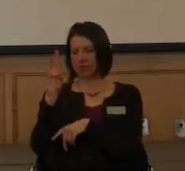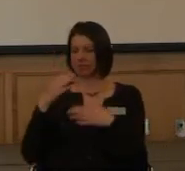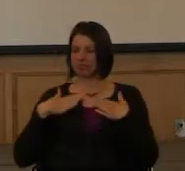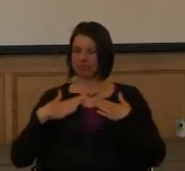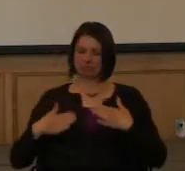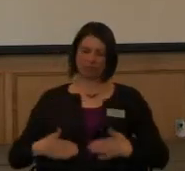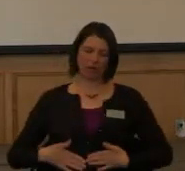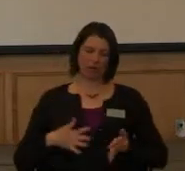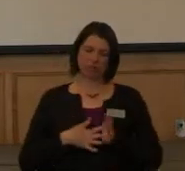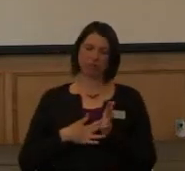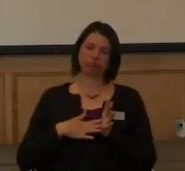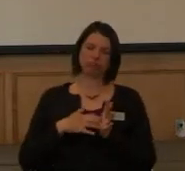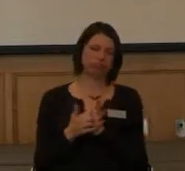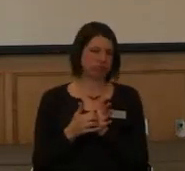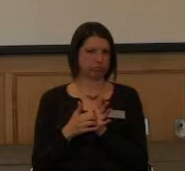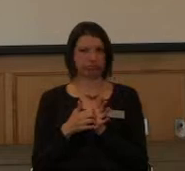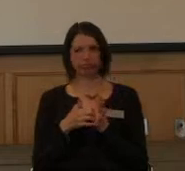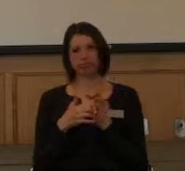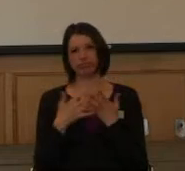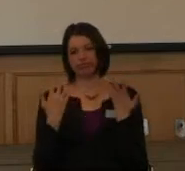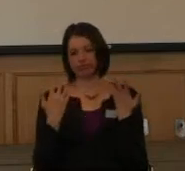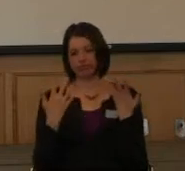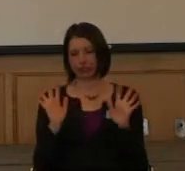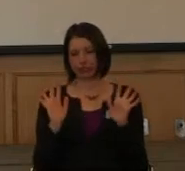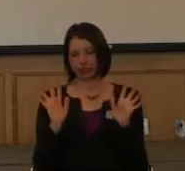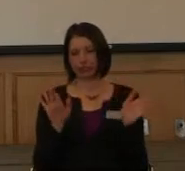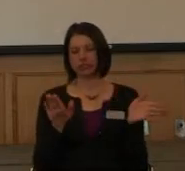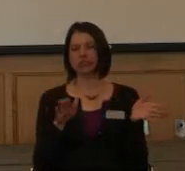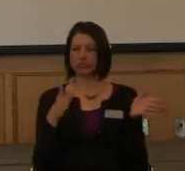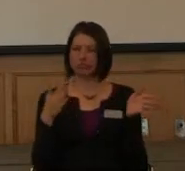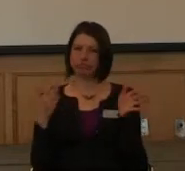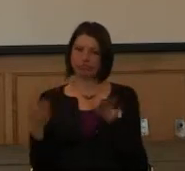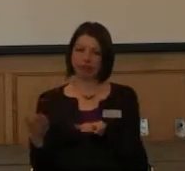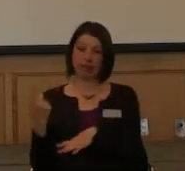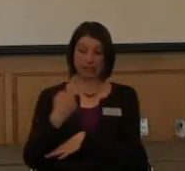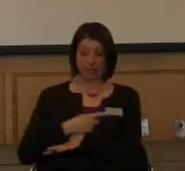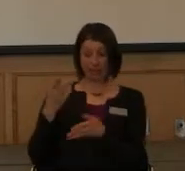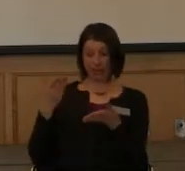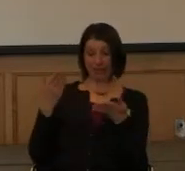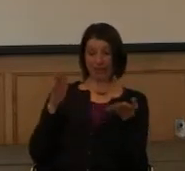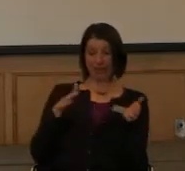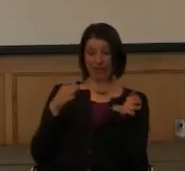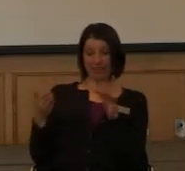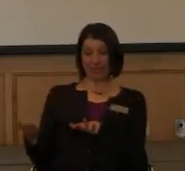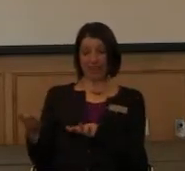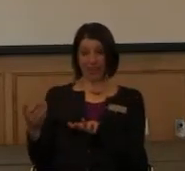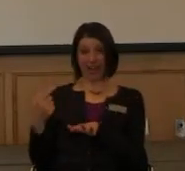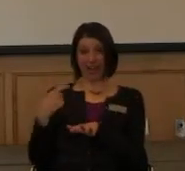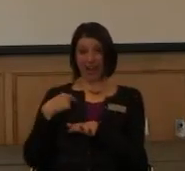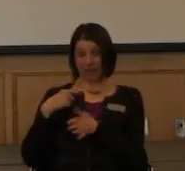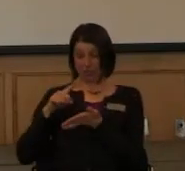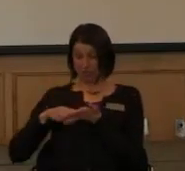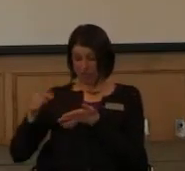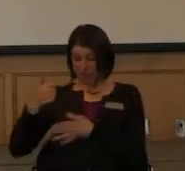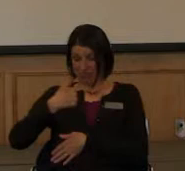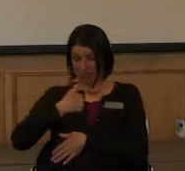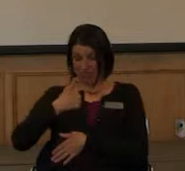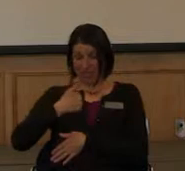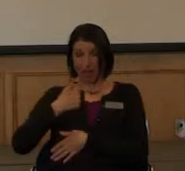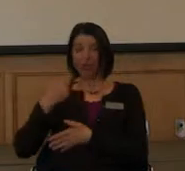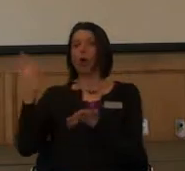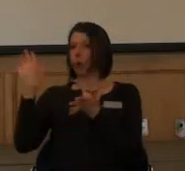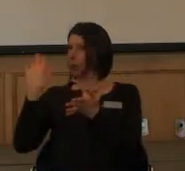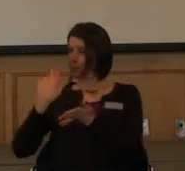he was done. And the day that he died, I was actually checking myself into a